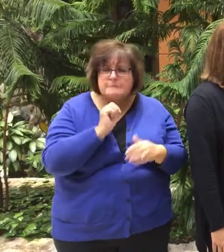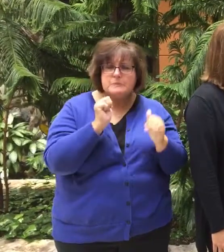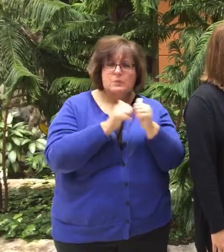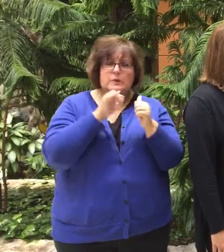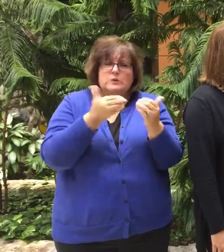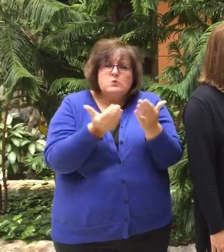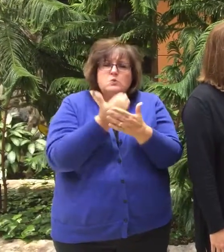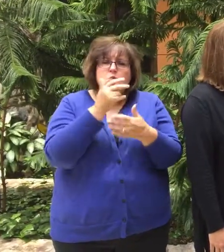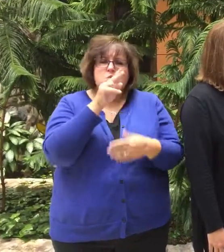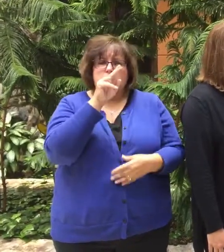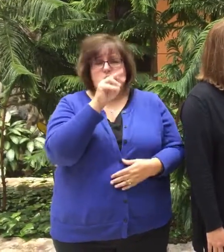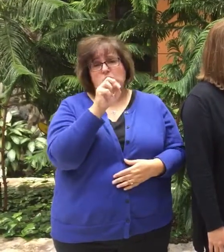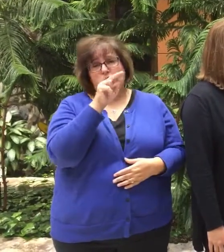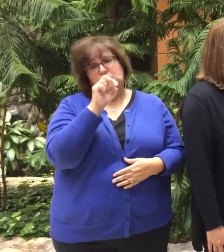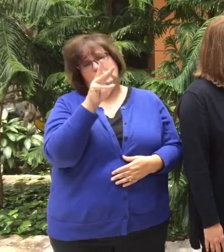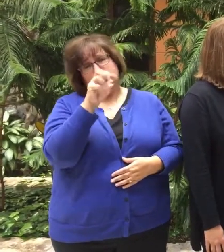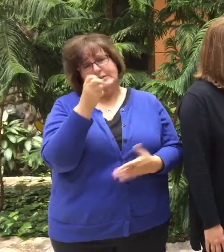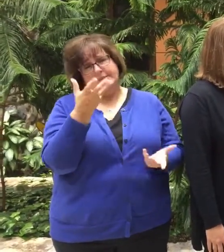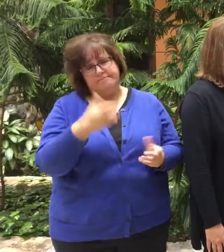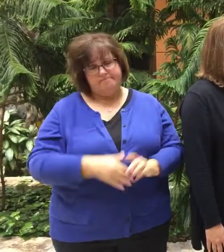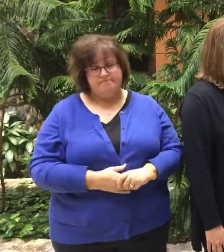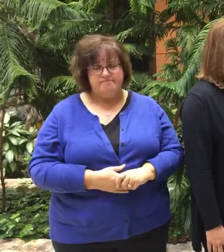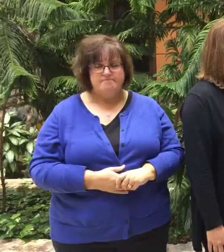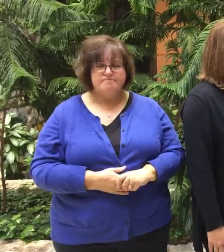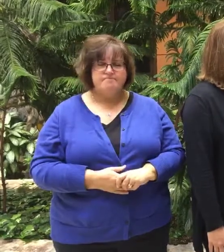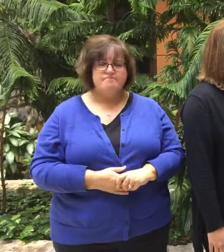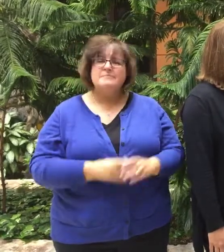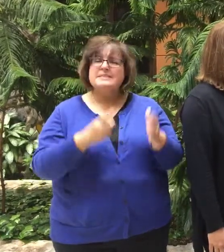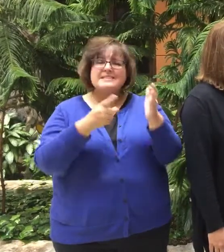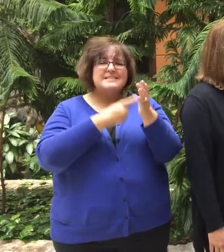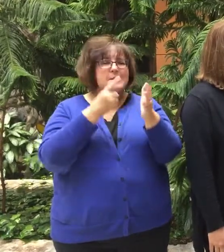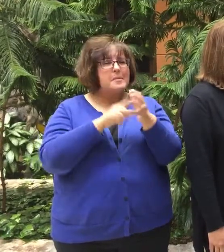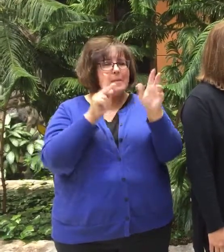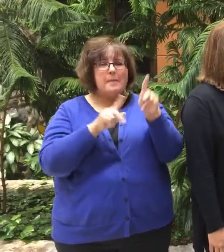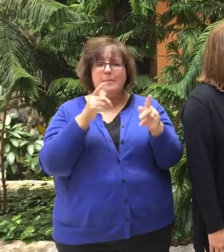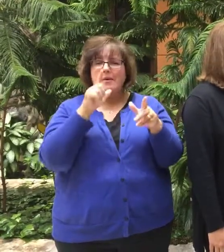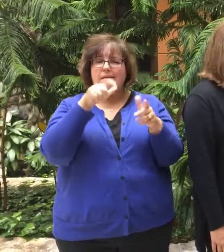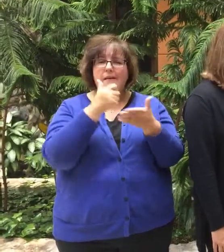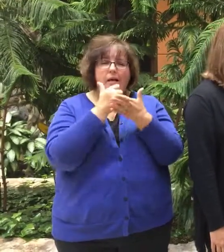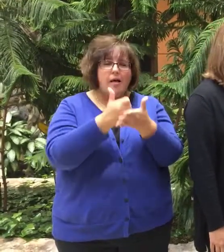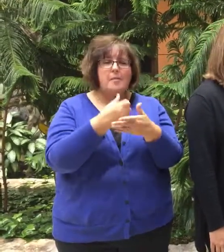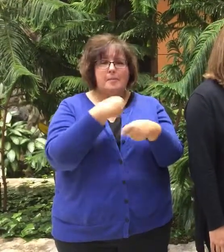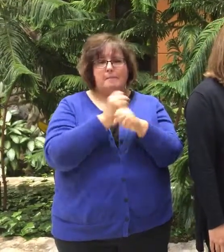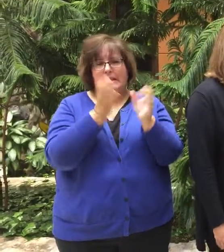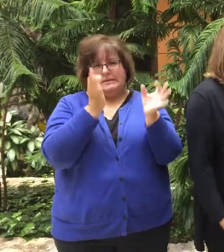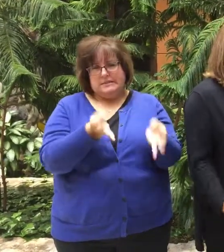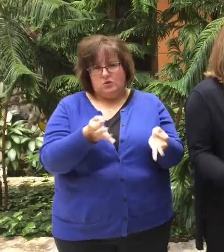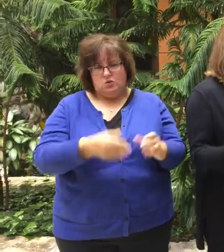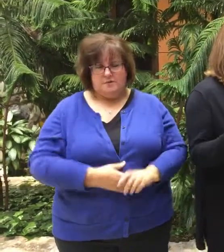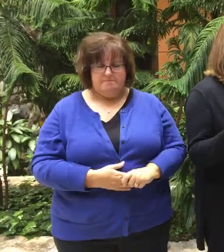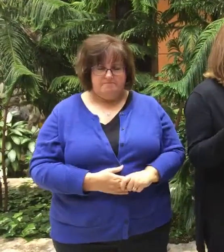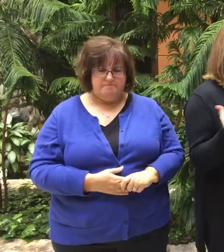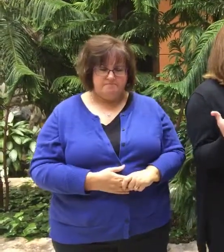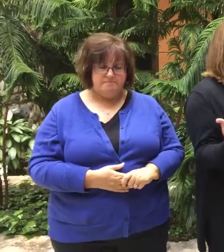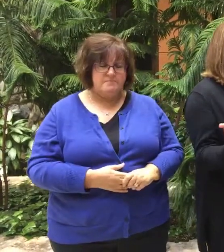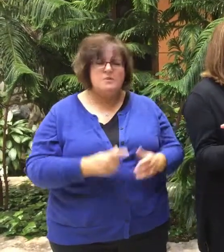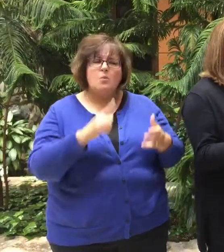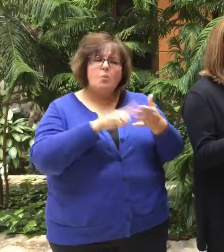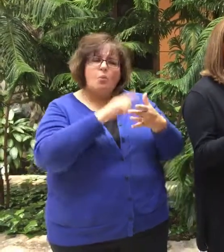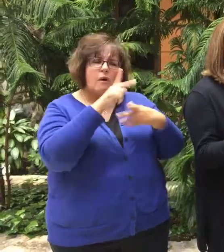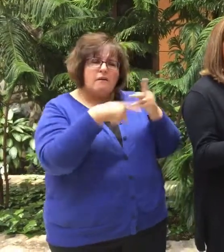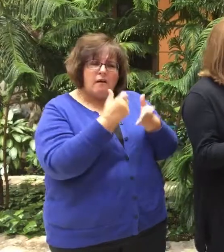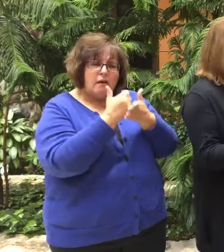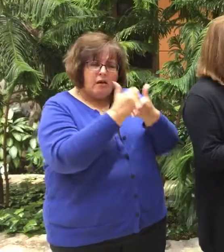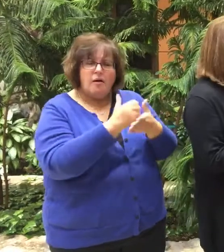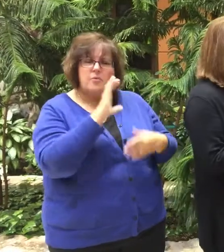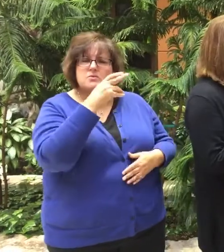news. And sometimes they just need help with making decisions. Okay. So what kind of help do